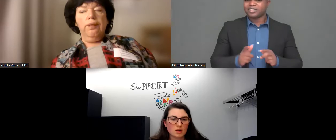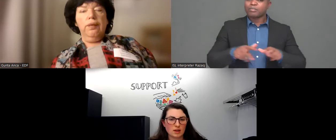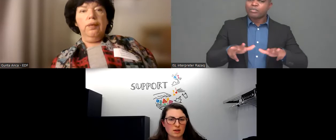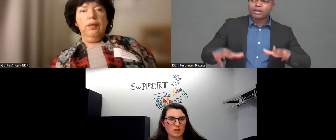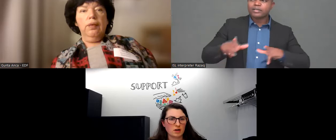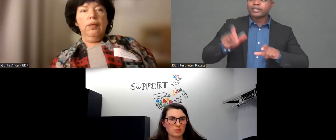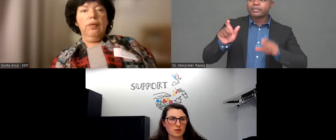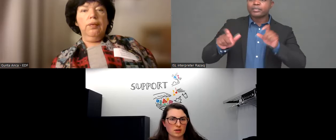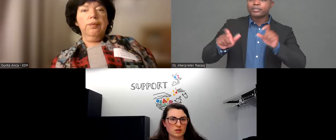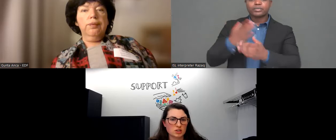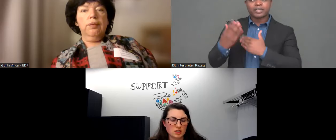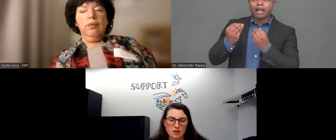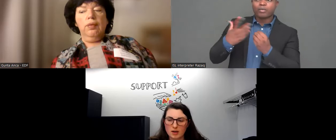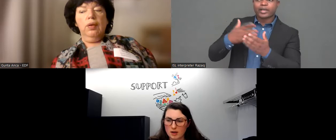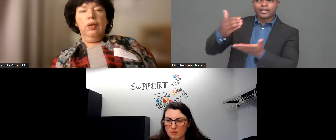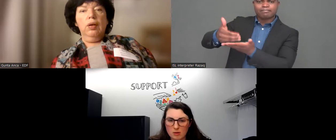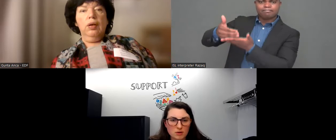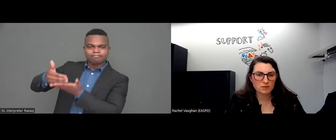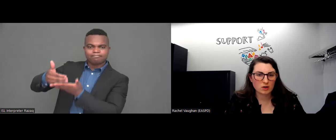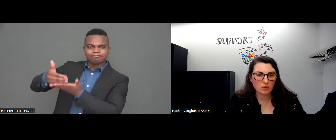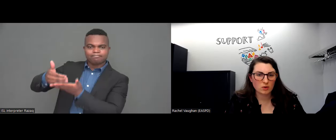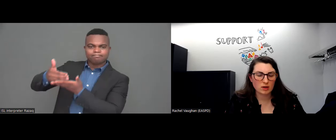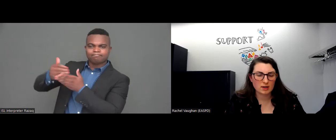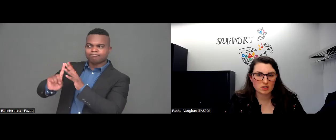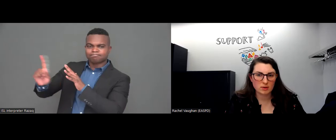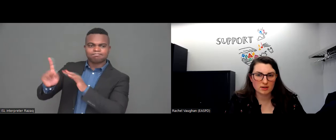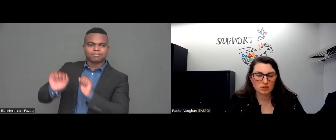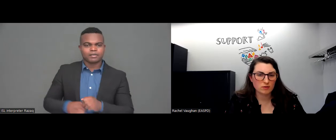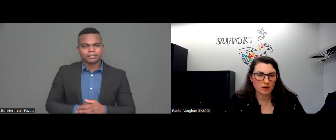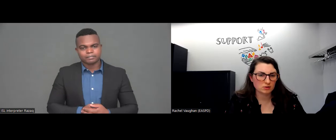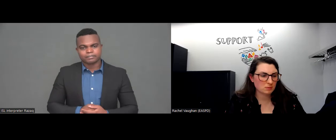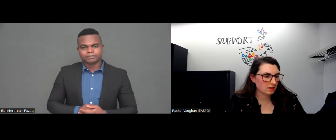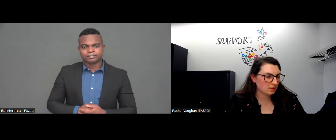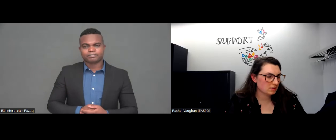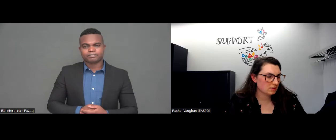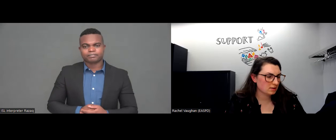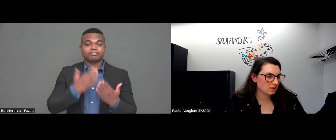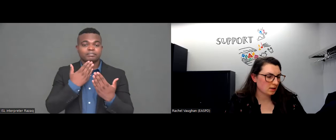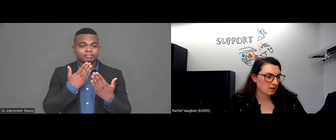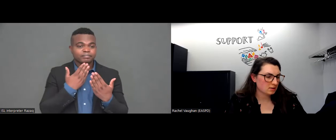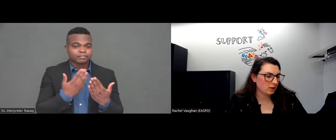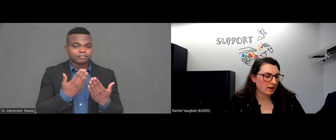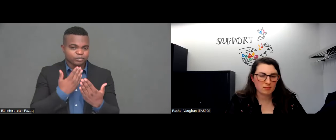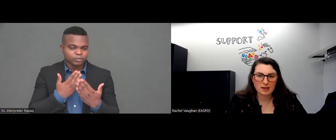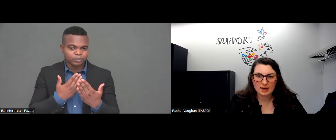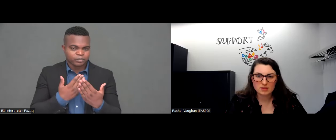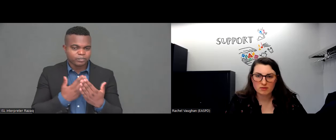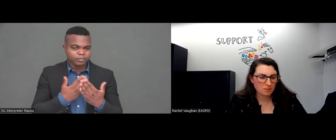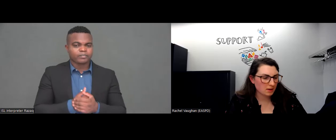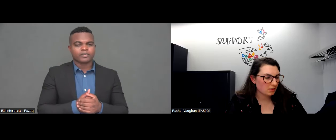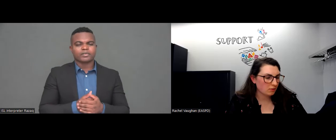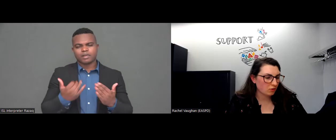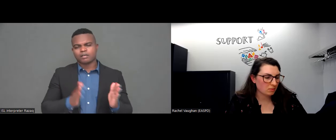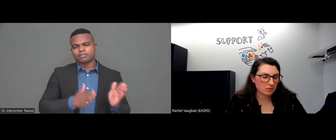Thank you very much I'll move now quickly to our two final speakers so we have Malan